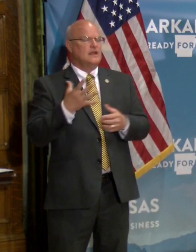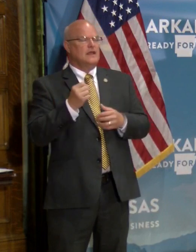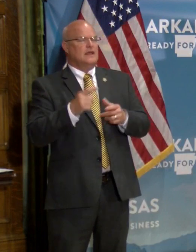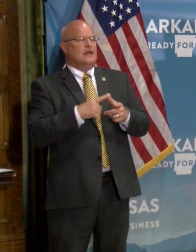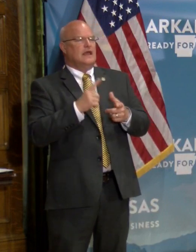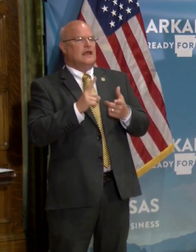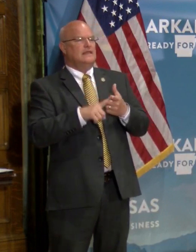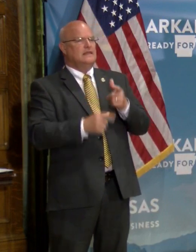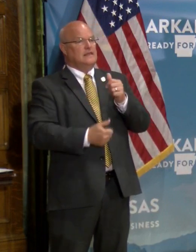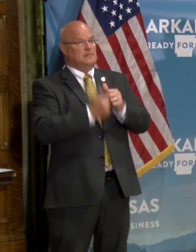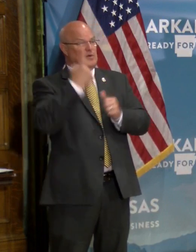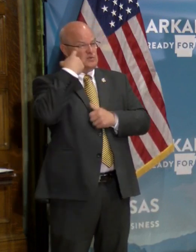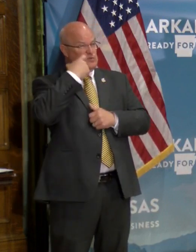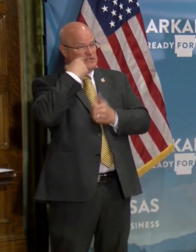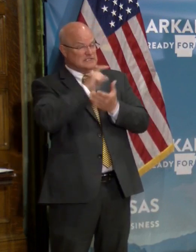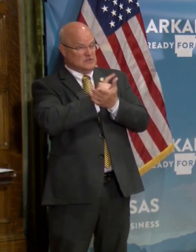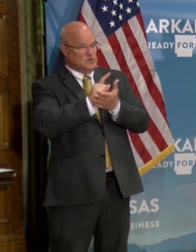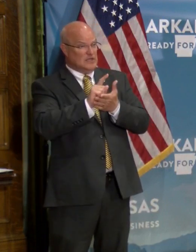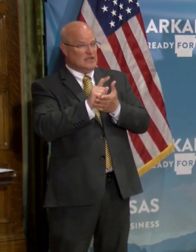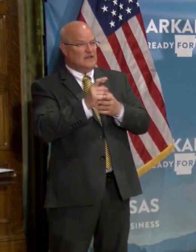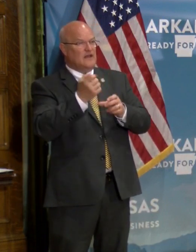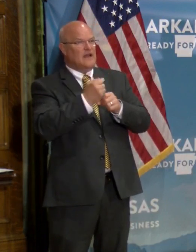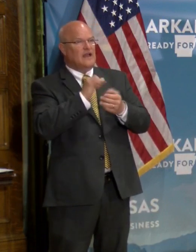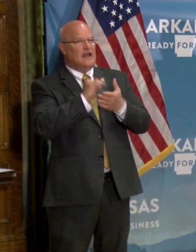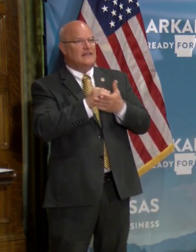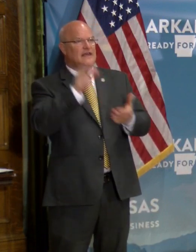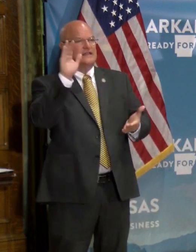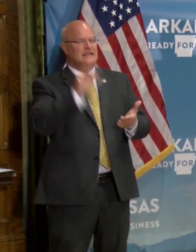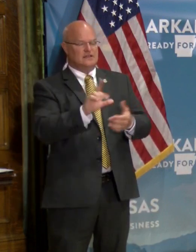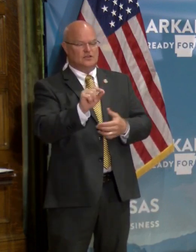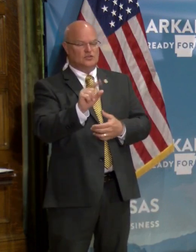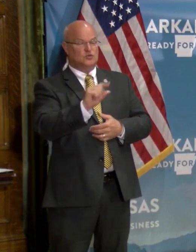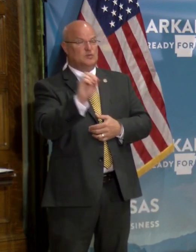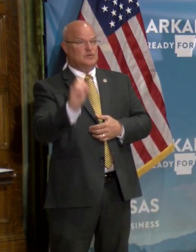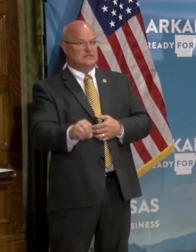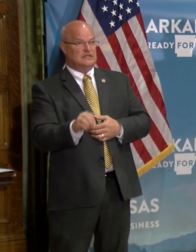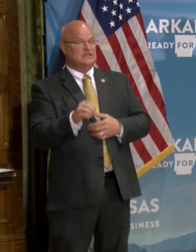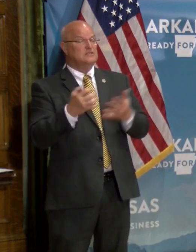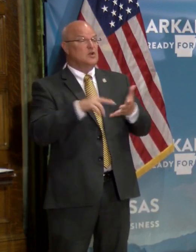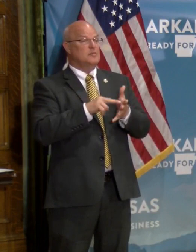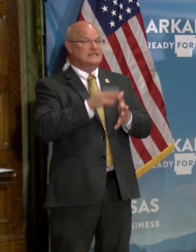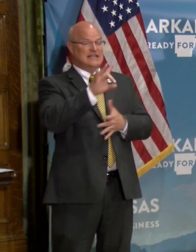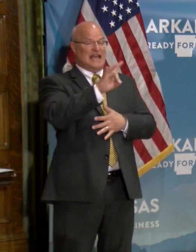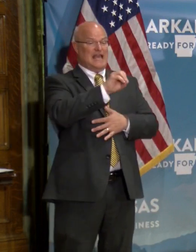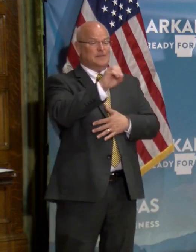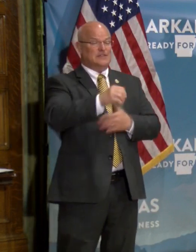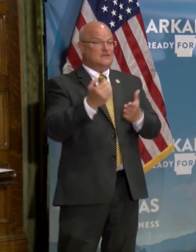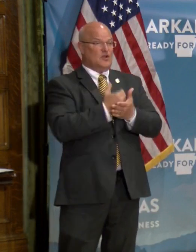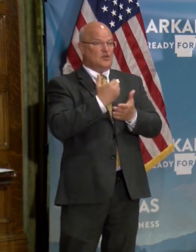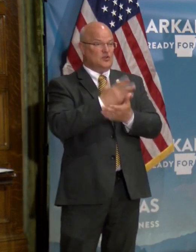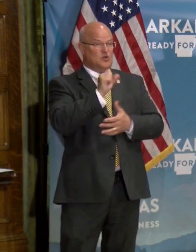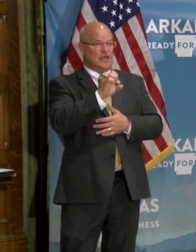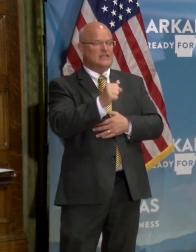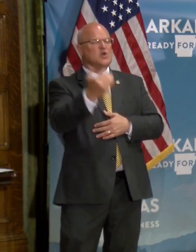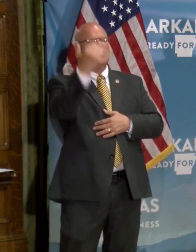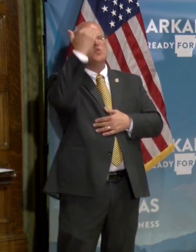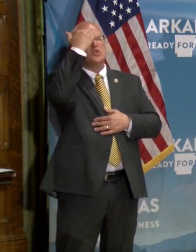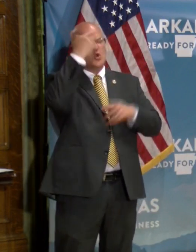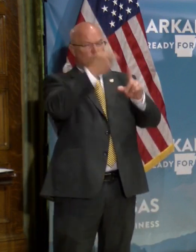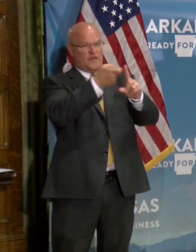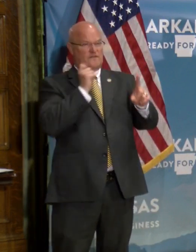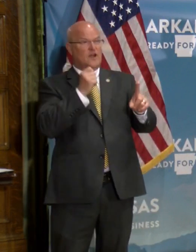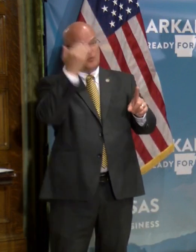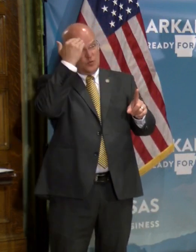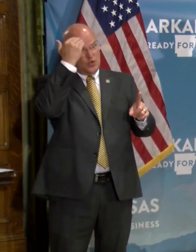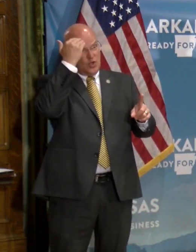uh, in the most recent week, we've got that down to 20%. So that means 80% of our new cases, we know where they're coming